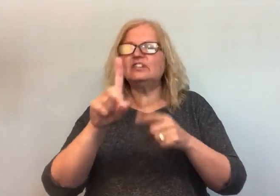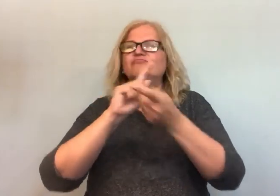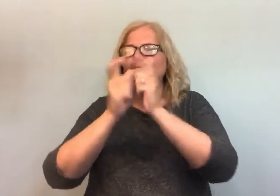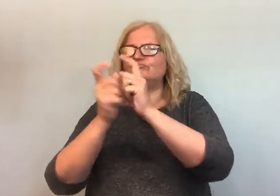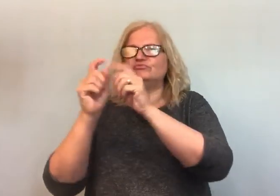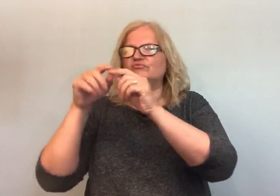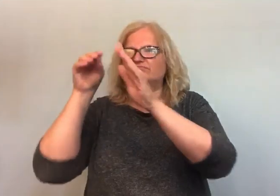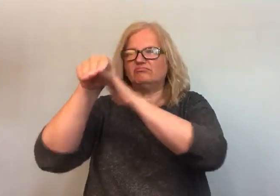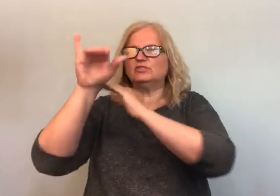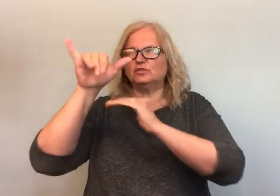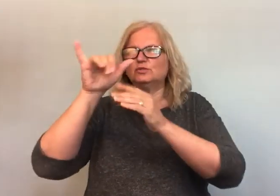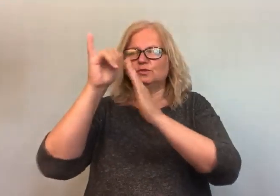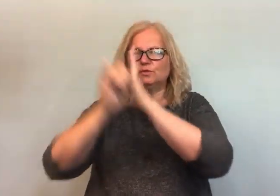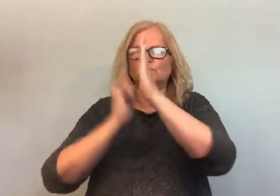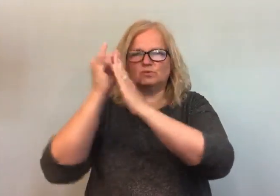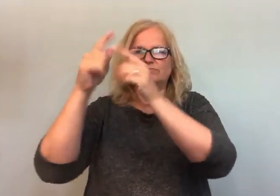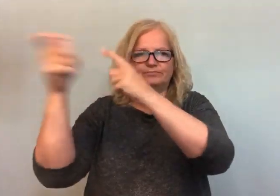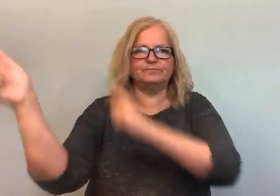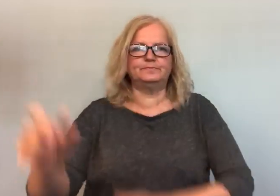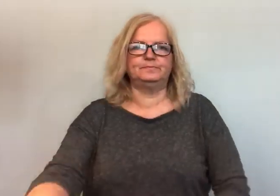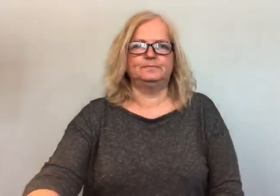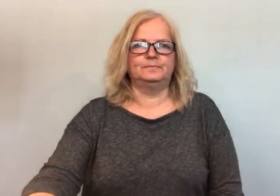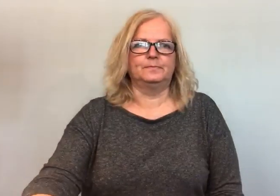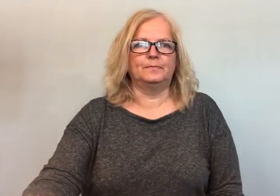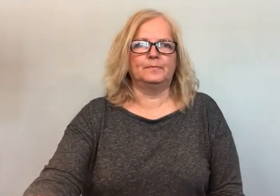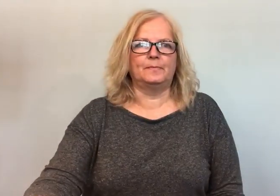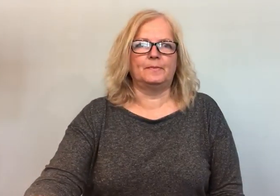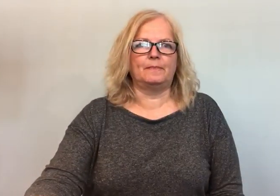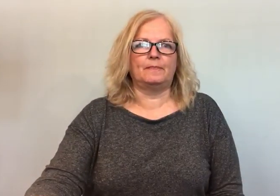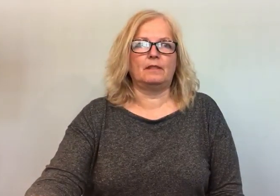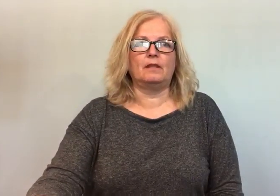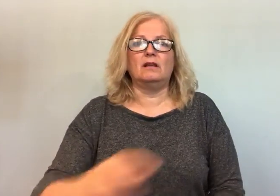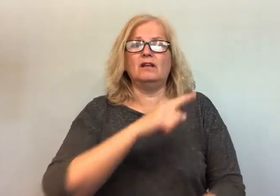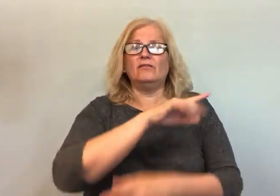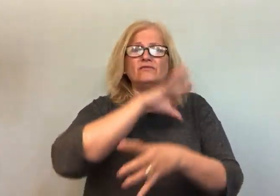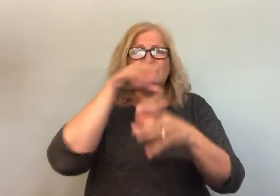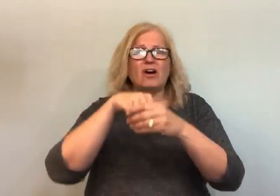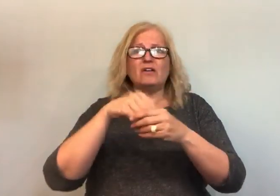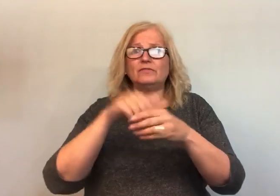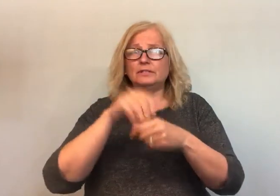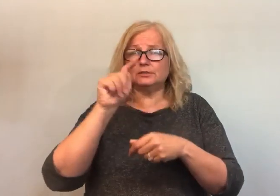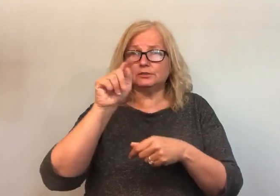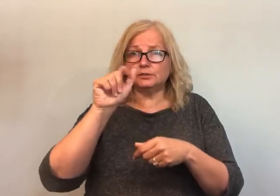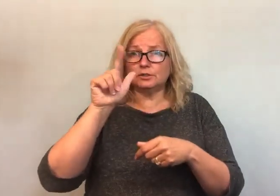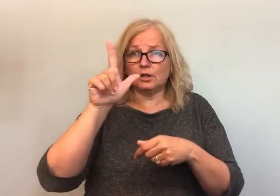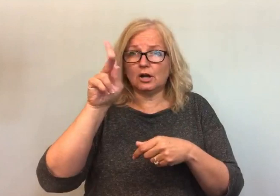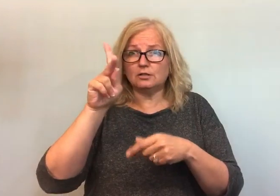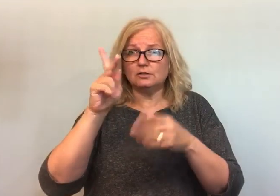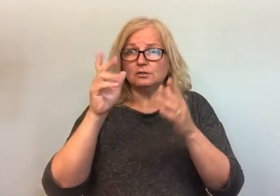It was filmed a number of years ago, released on tape, converted to DVD, eventually put onto YouTube where you can find it now.